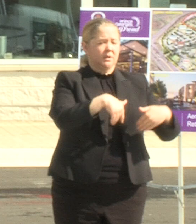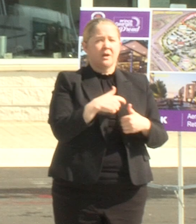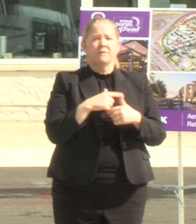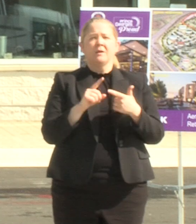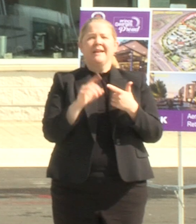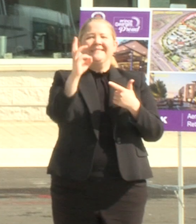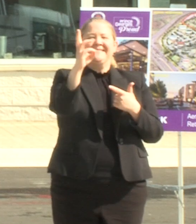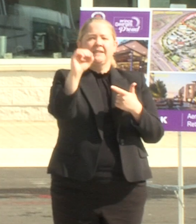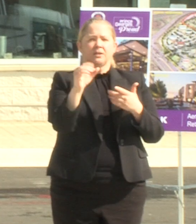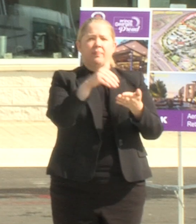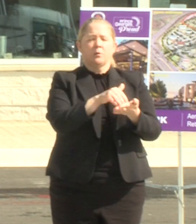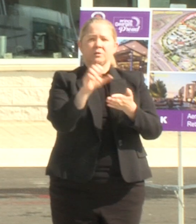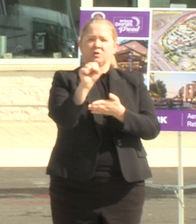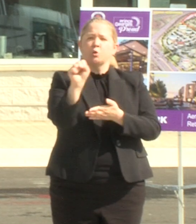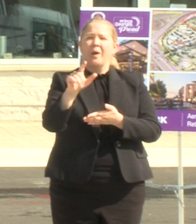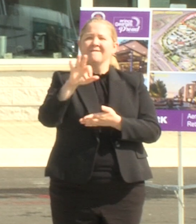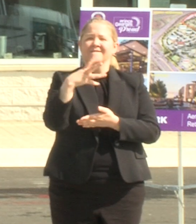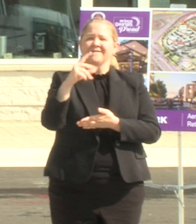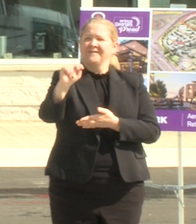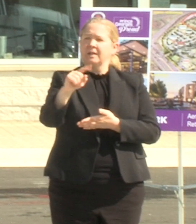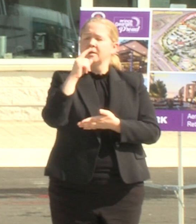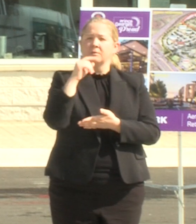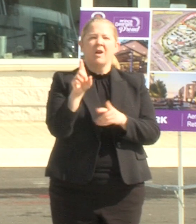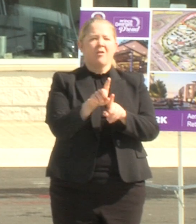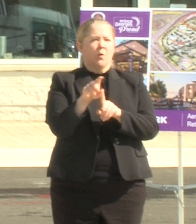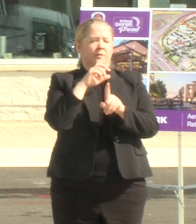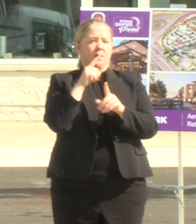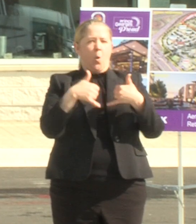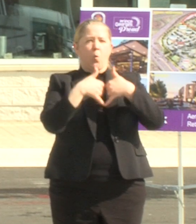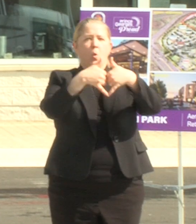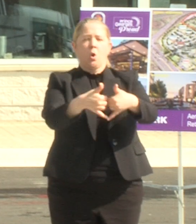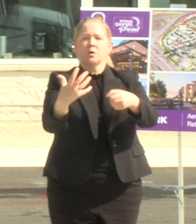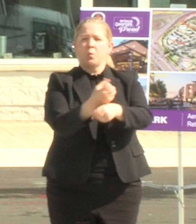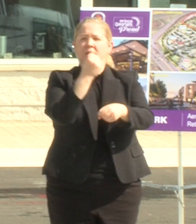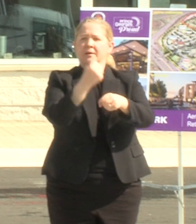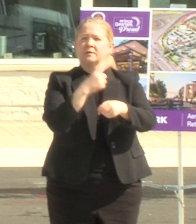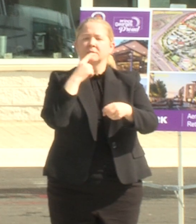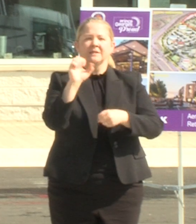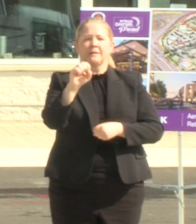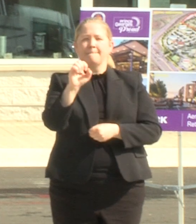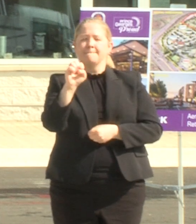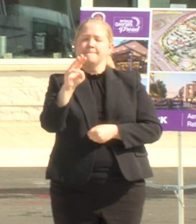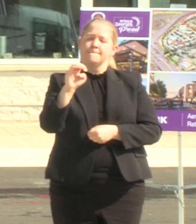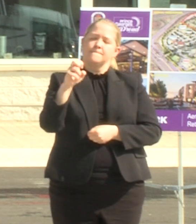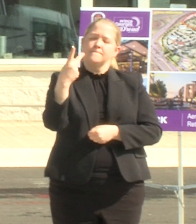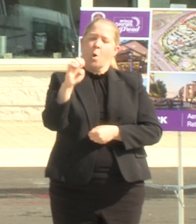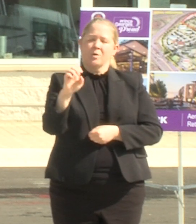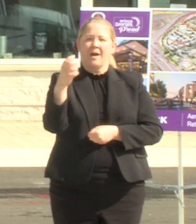feet of retail including the award-winning ivy city smokehouse the minority-owned grocer market fresh gourmet